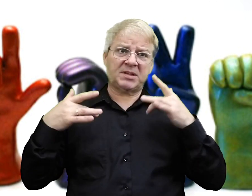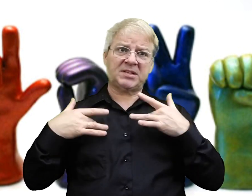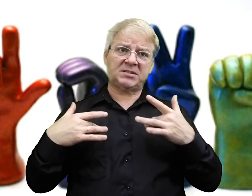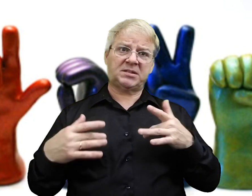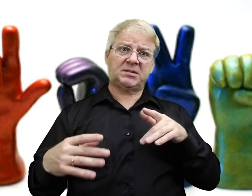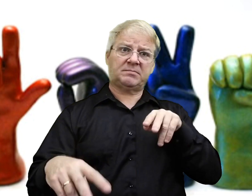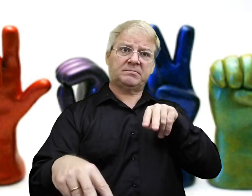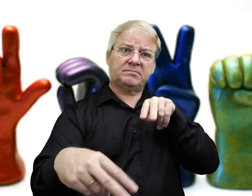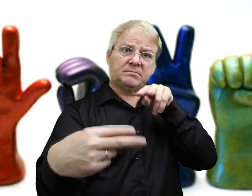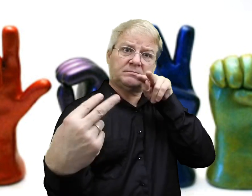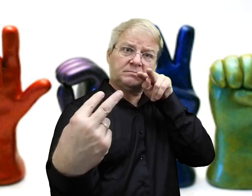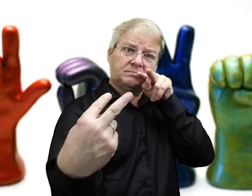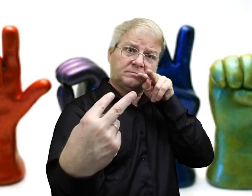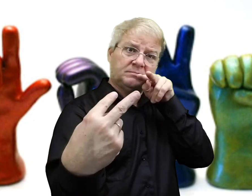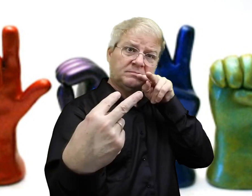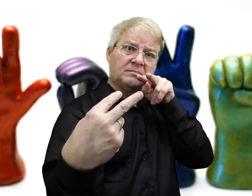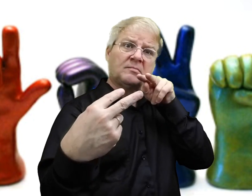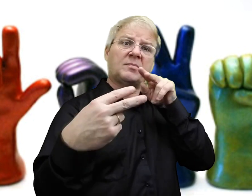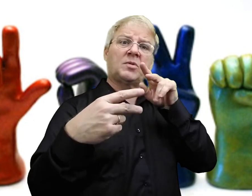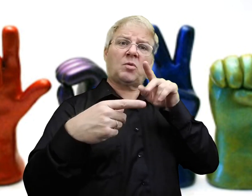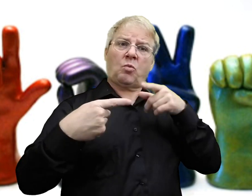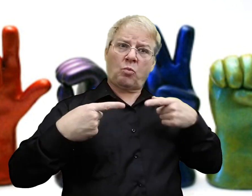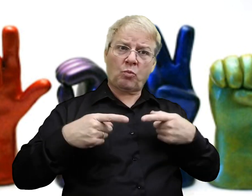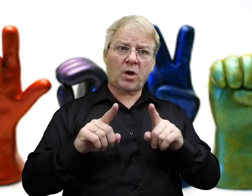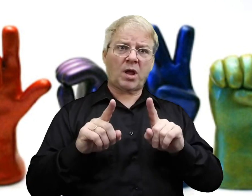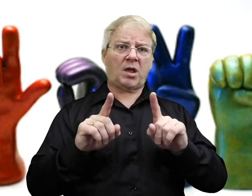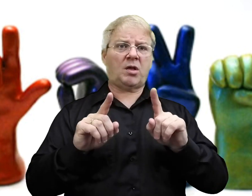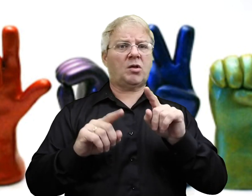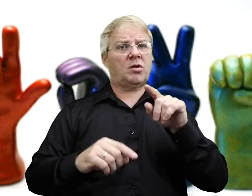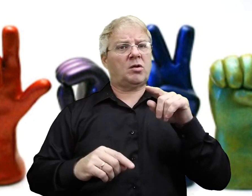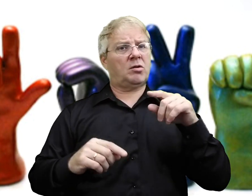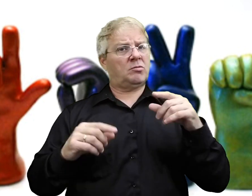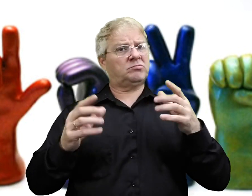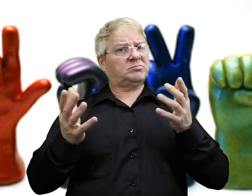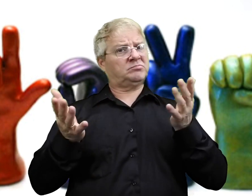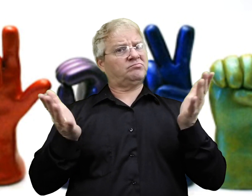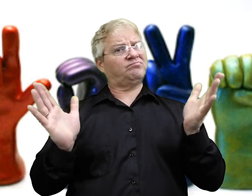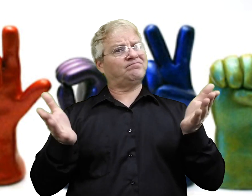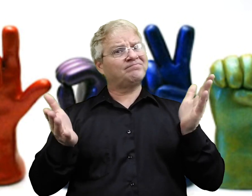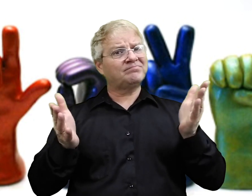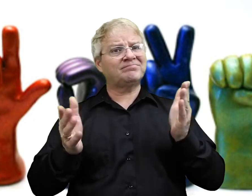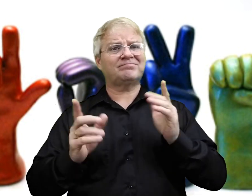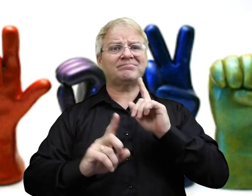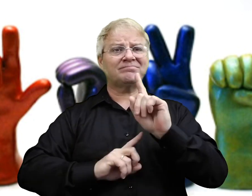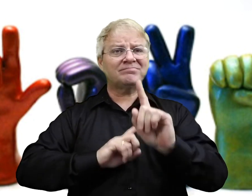Also, Deaf people tend to keep eye contact with each other while they're